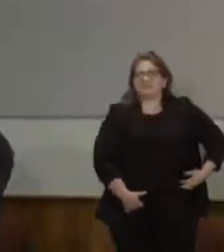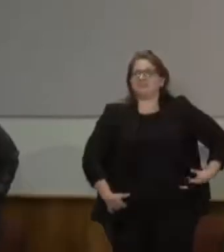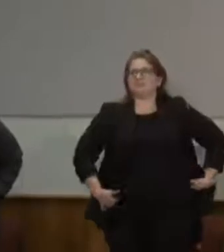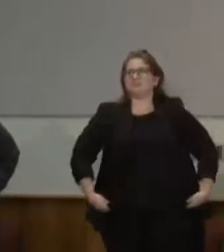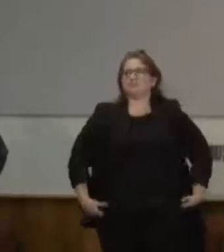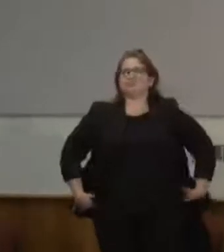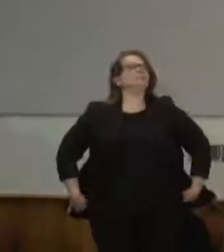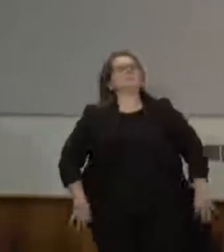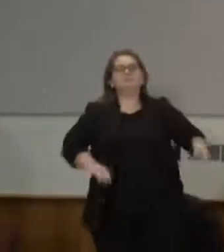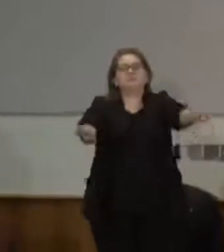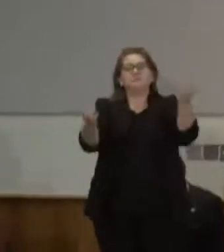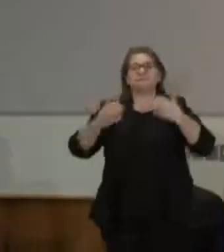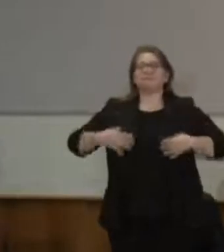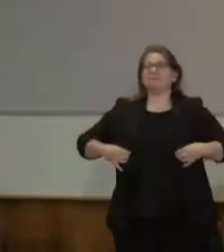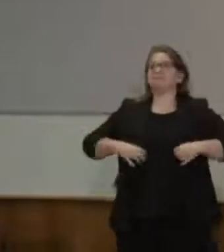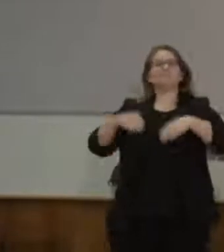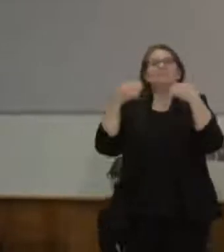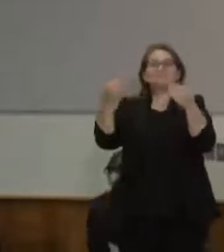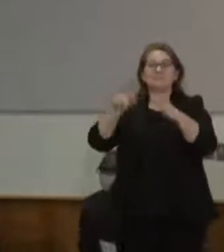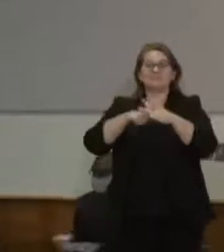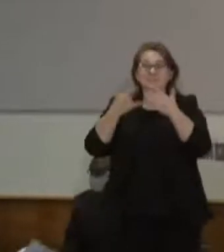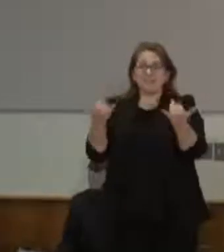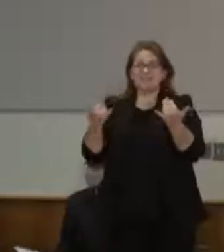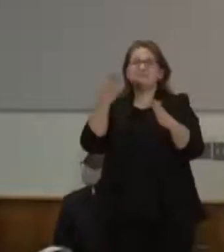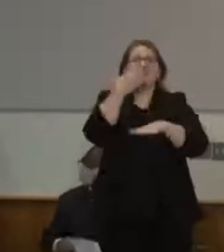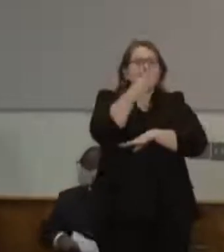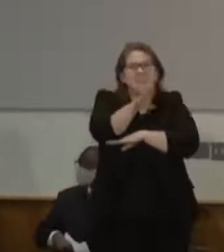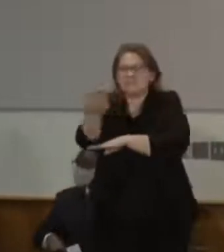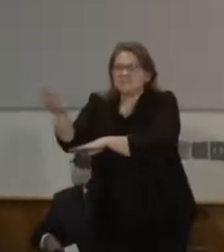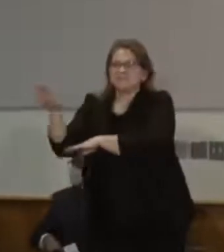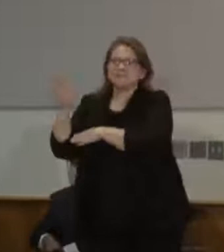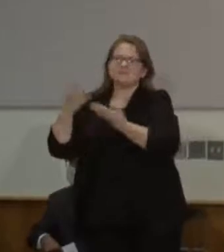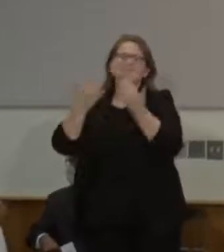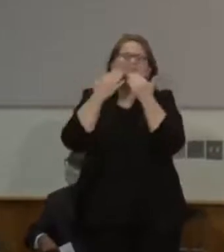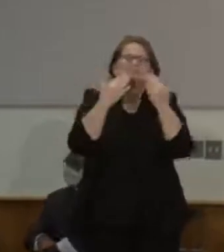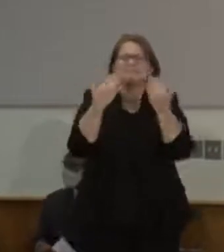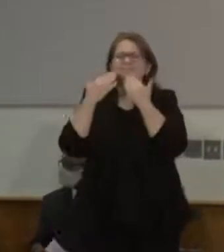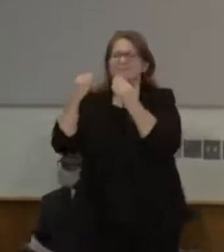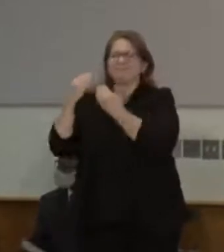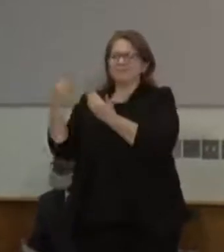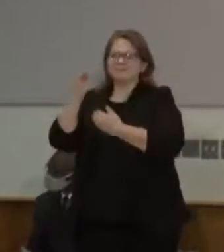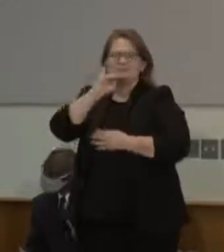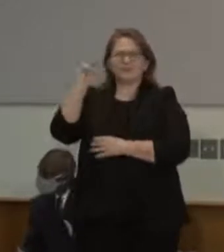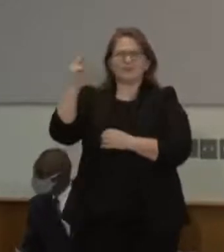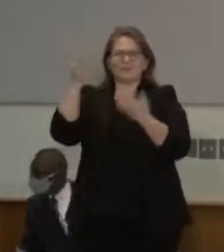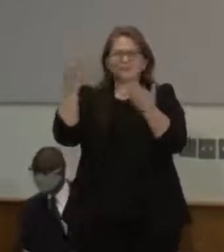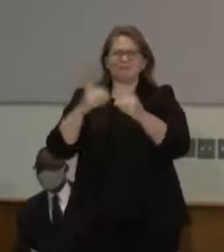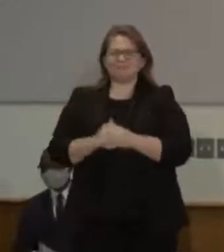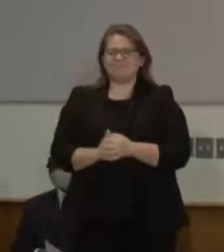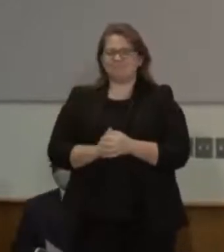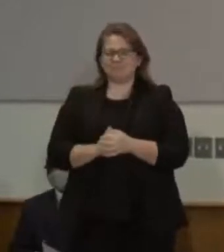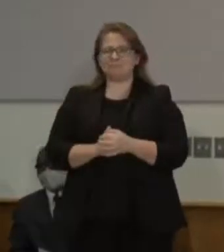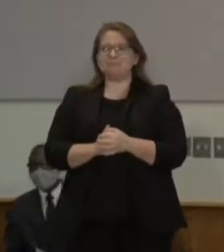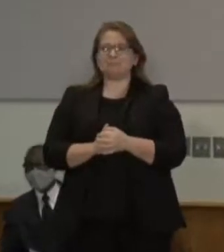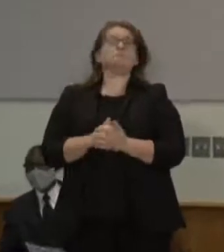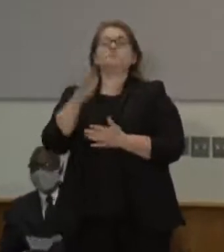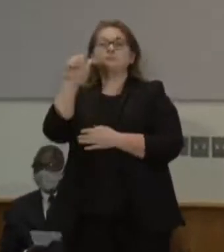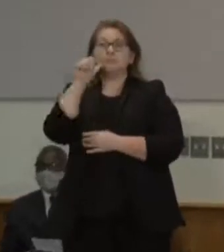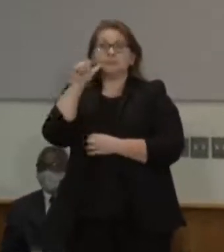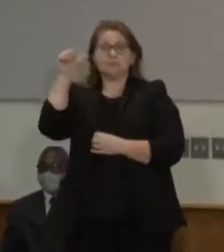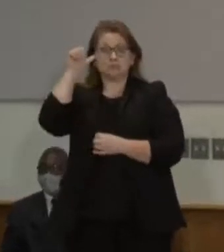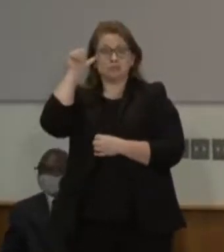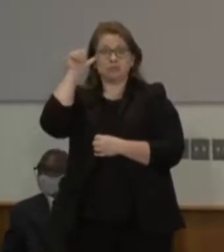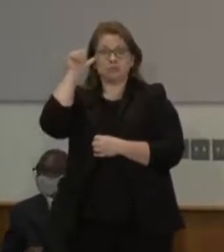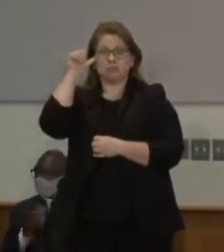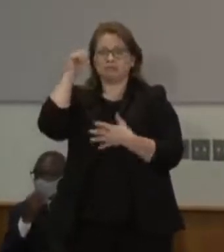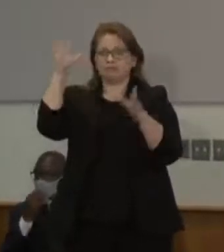Great. Good afternoon, everyone, and thank you, and good afternoon, Minnesota. Yesterday, we put out the proclamation to